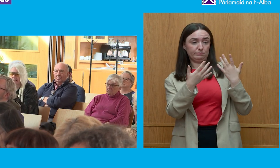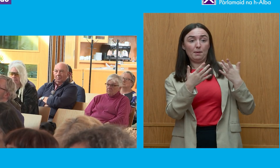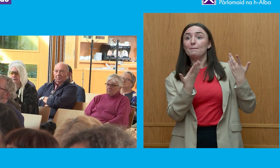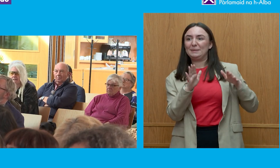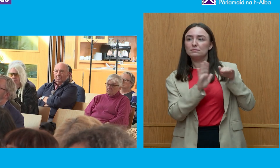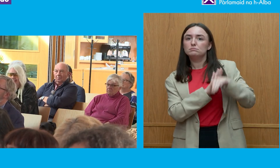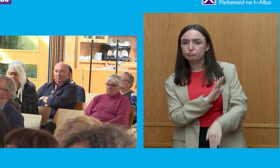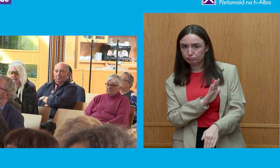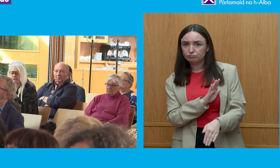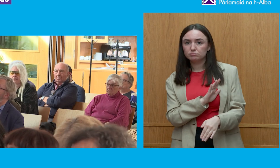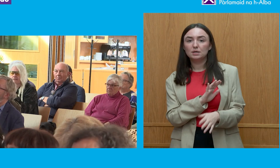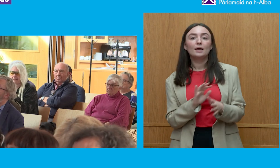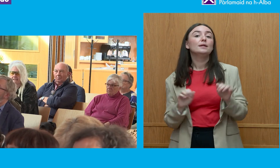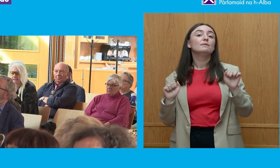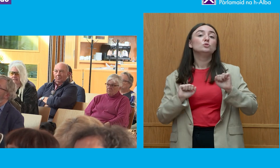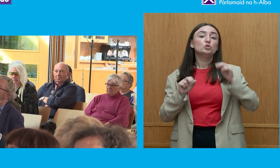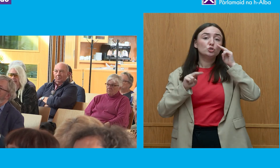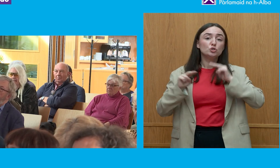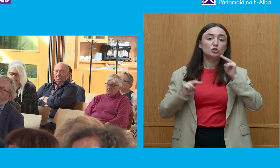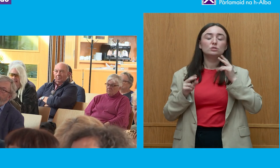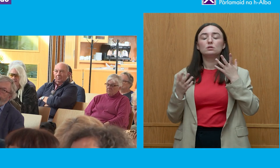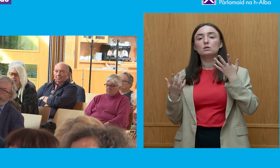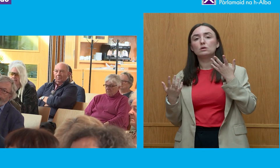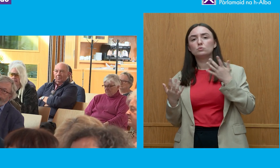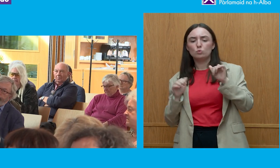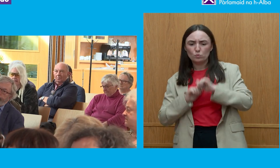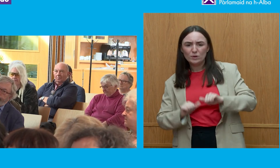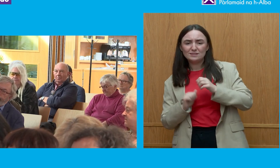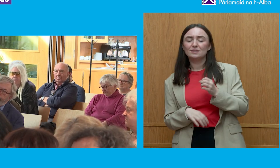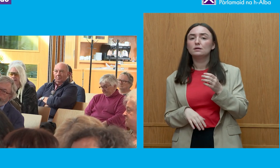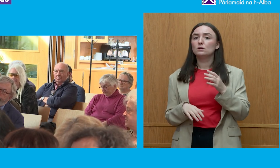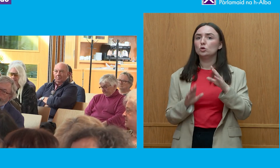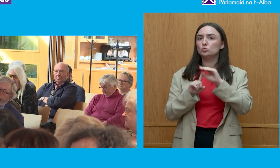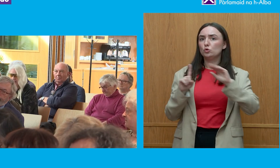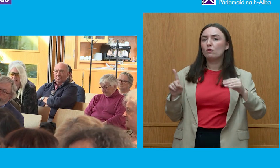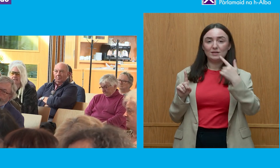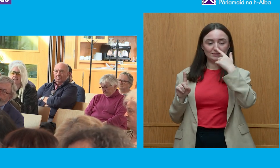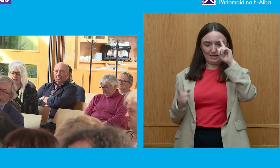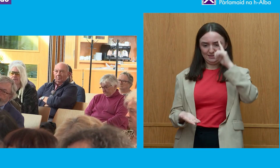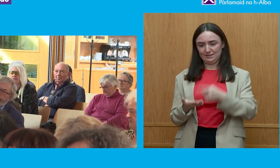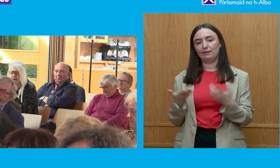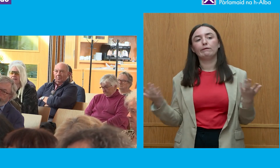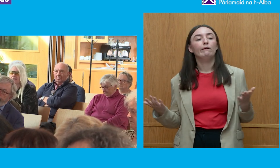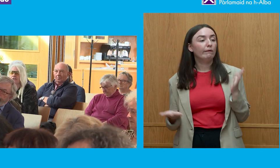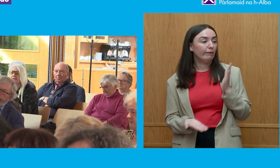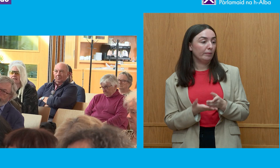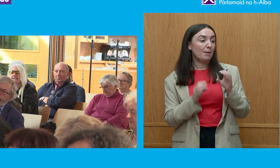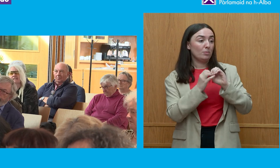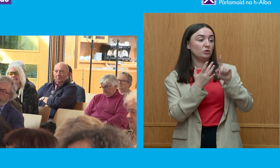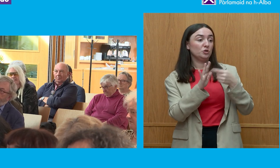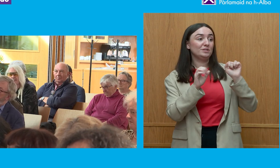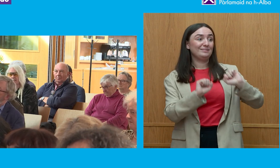waiting for the Tories to decide eventually that you know Boris has finally done enough damage